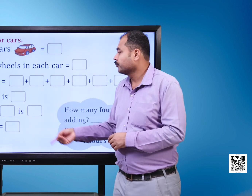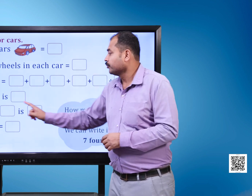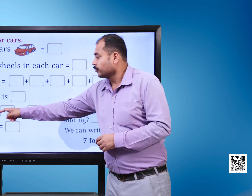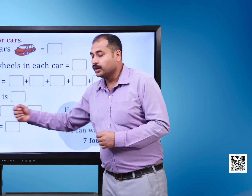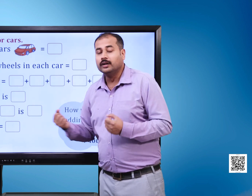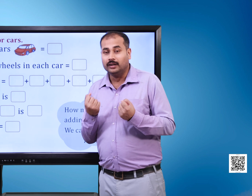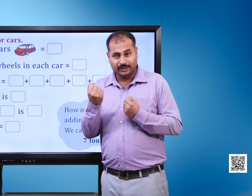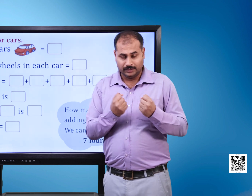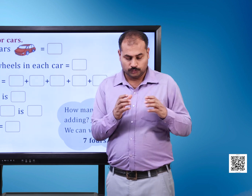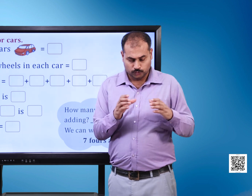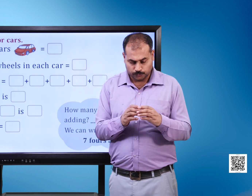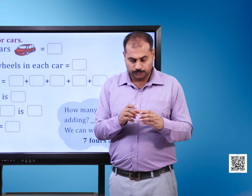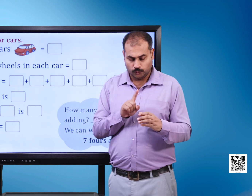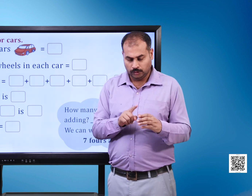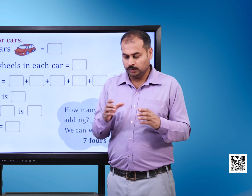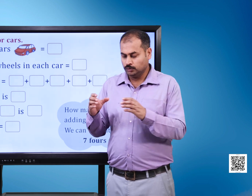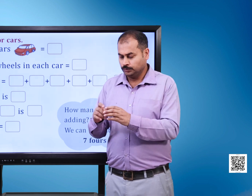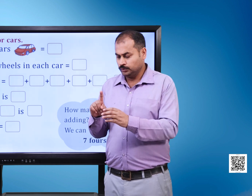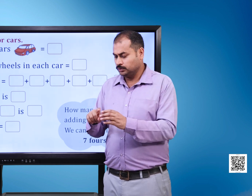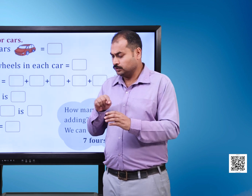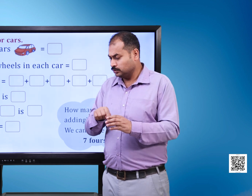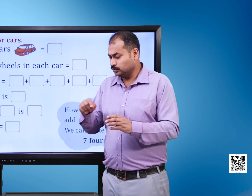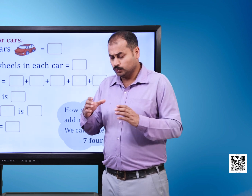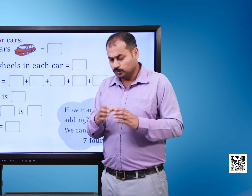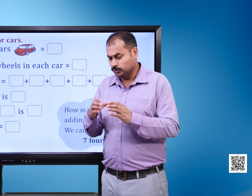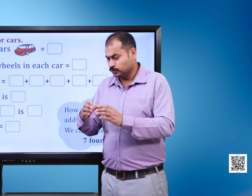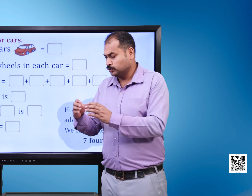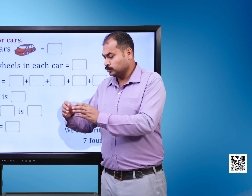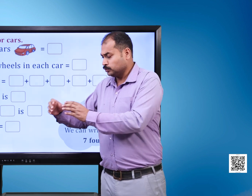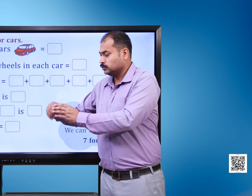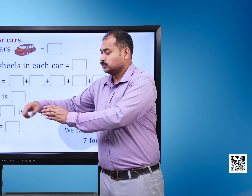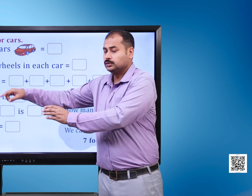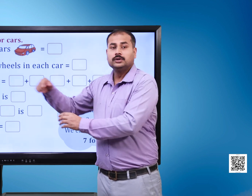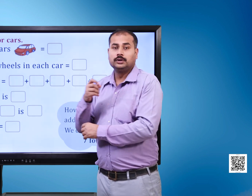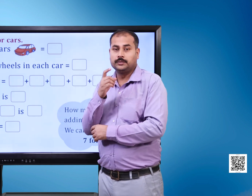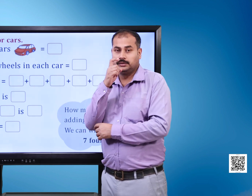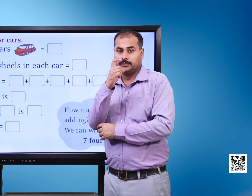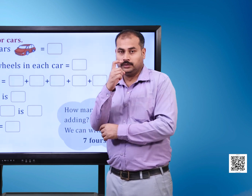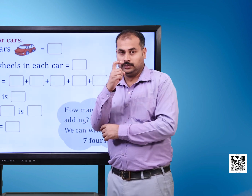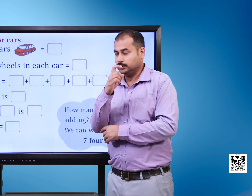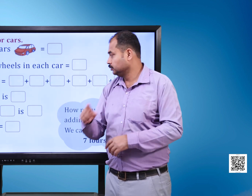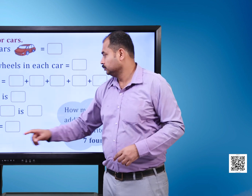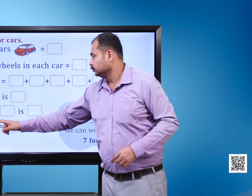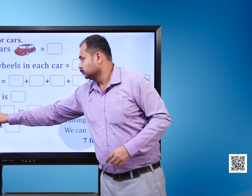Seven groups of blank is blank blank into blank is equal to blank